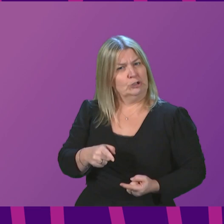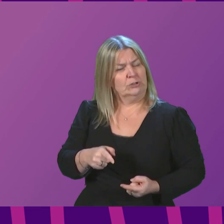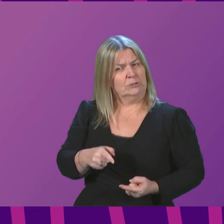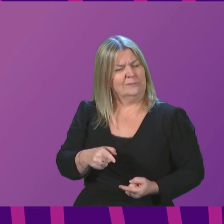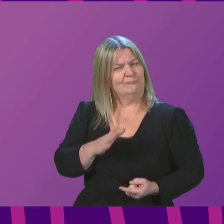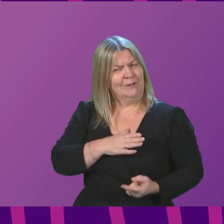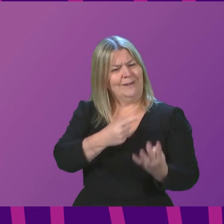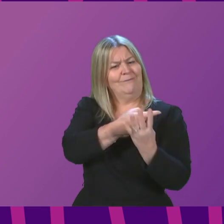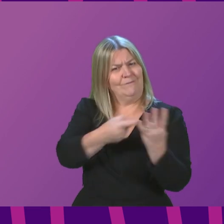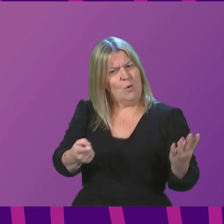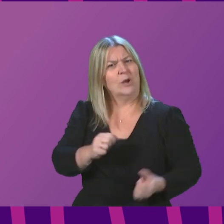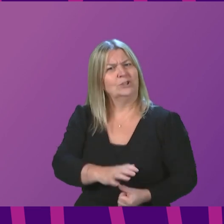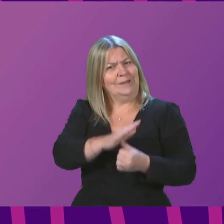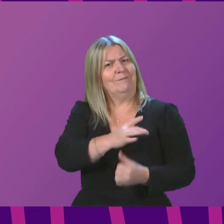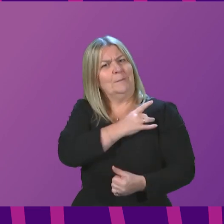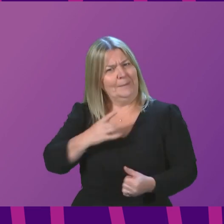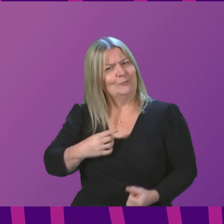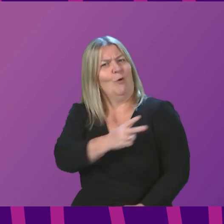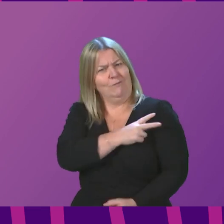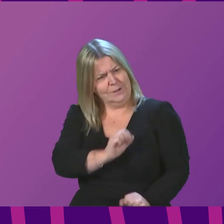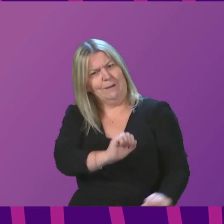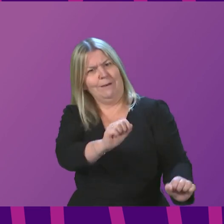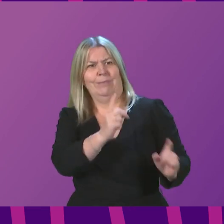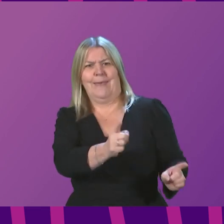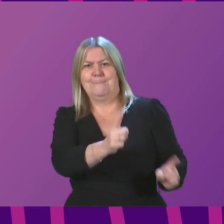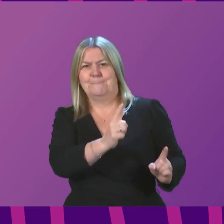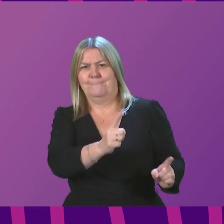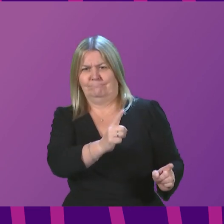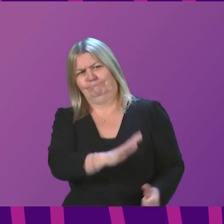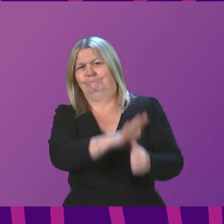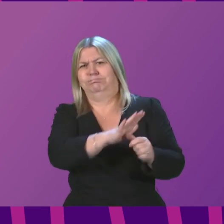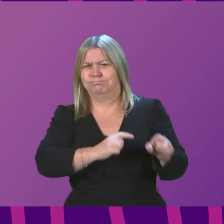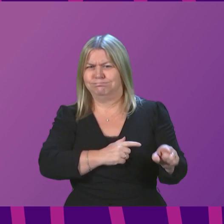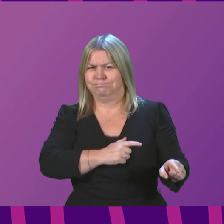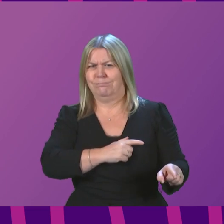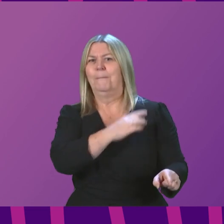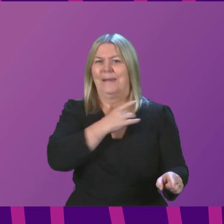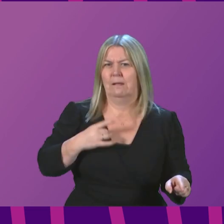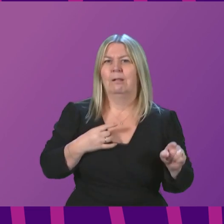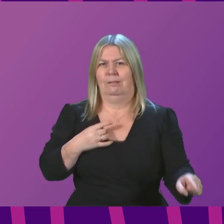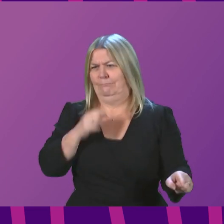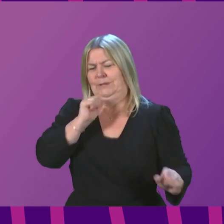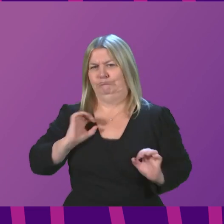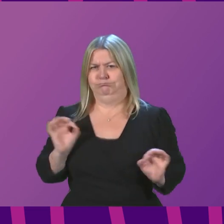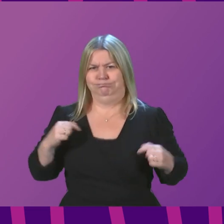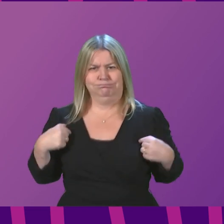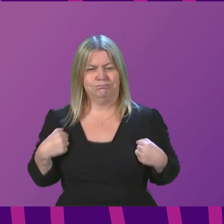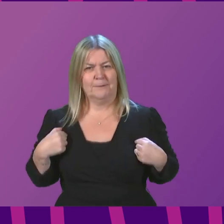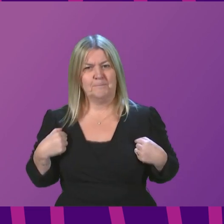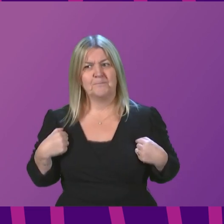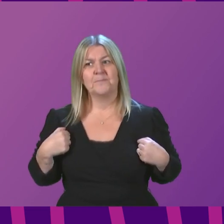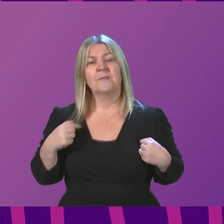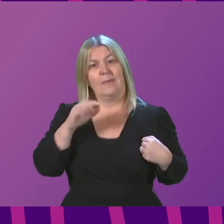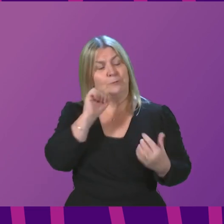officers. I do think it is right that, on issues of eligibility for antiviral treatment, particularly at this stage,